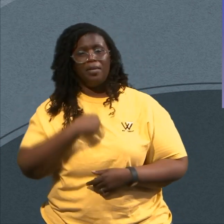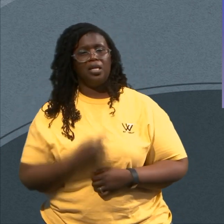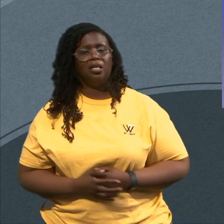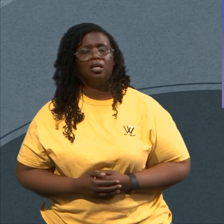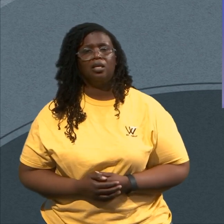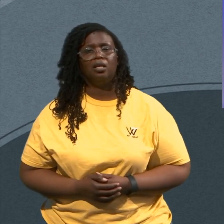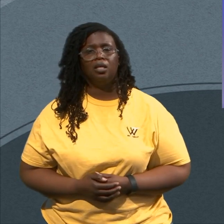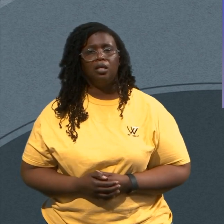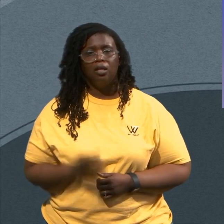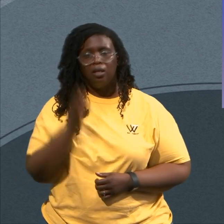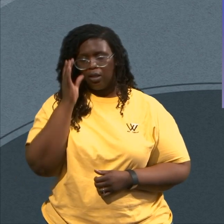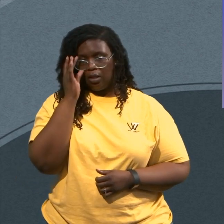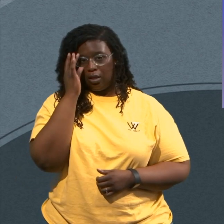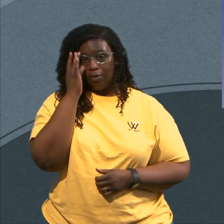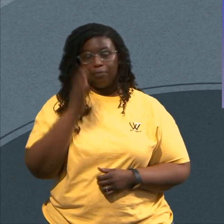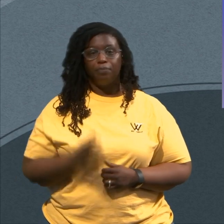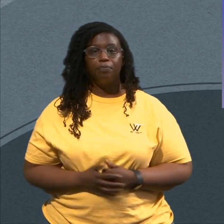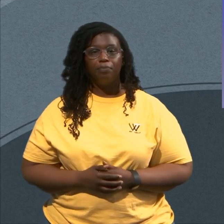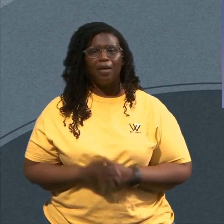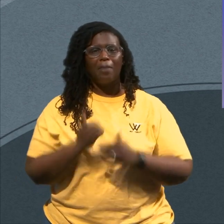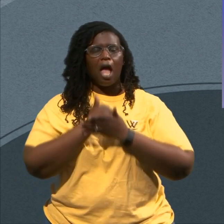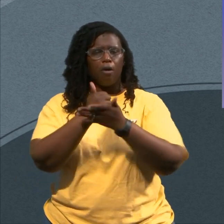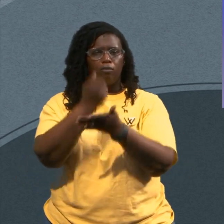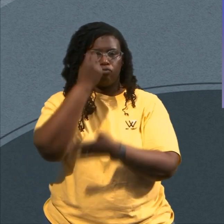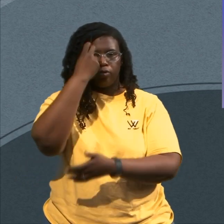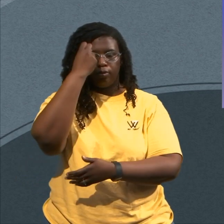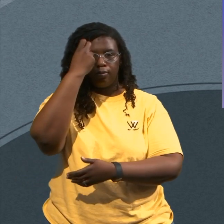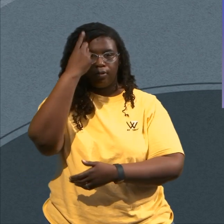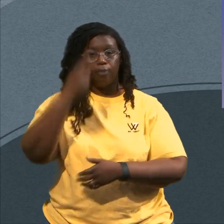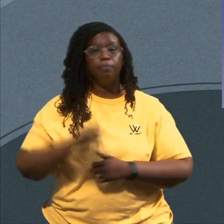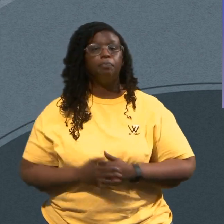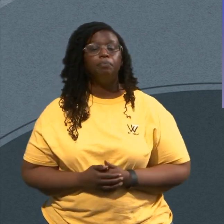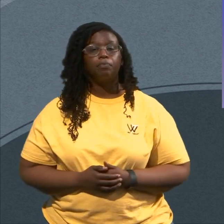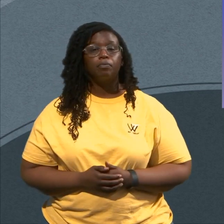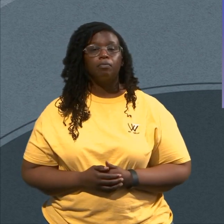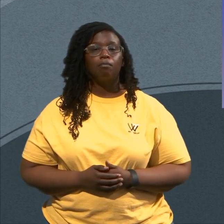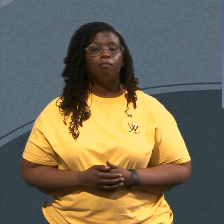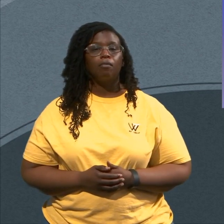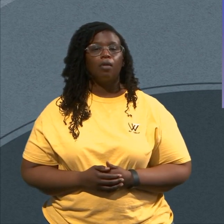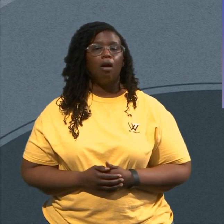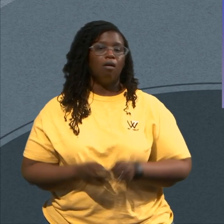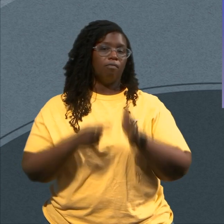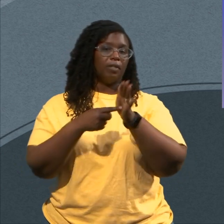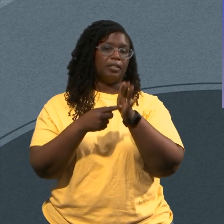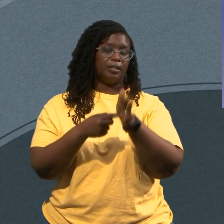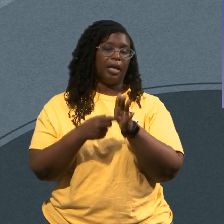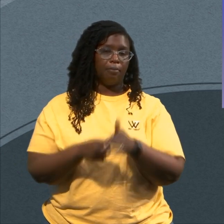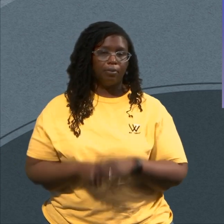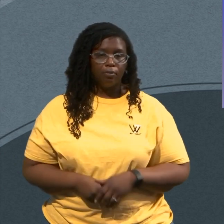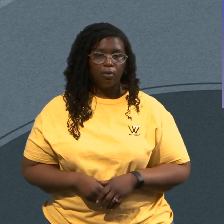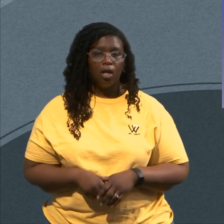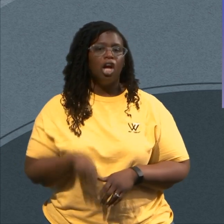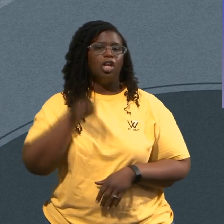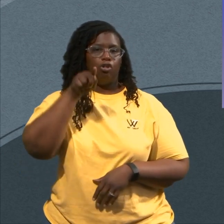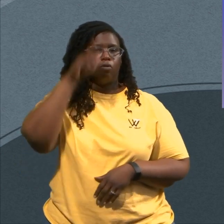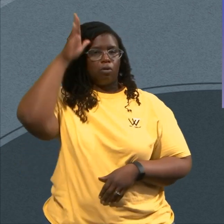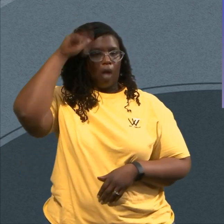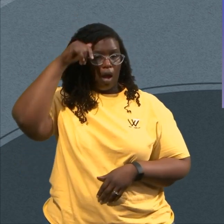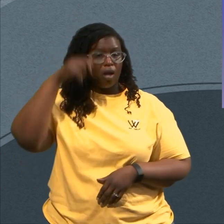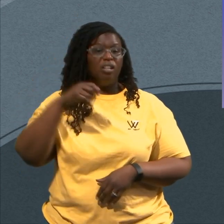See Let Me Help You For A Moment If You Insist On Working Seven Days A Week Let Me Tell